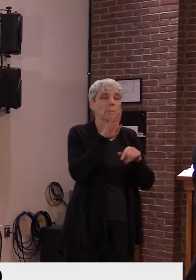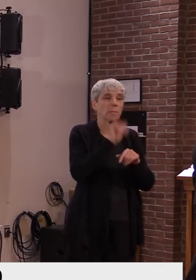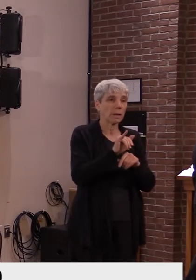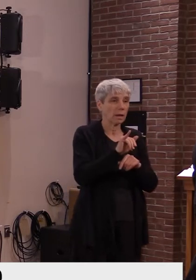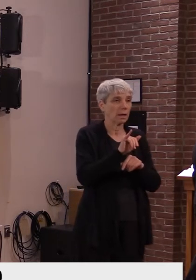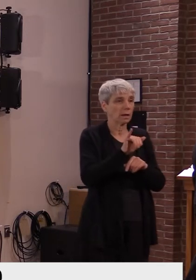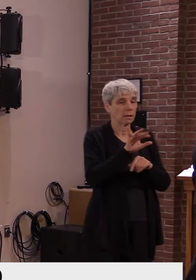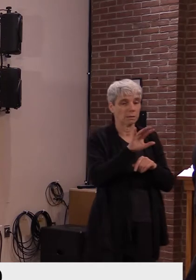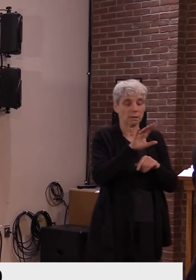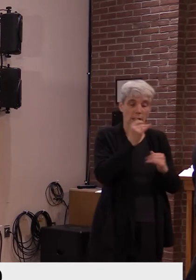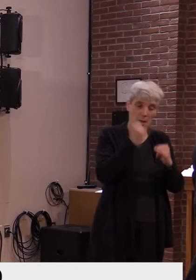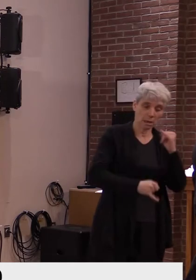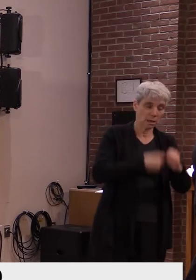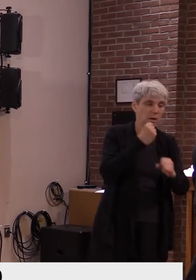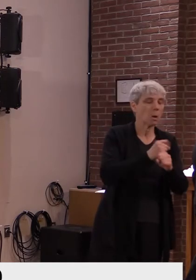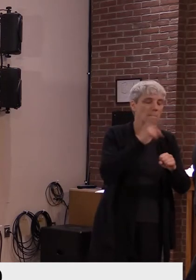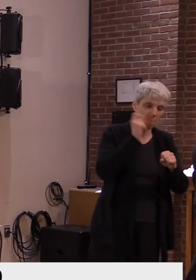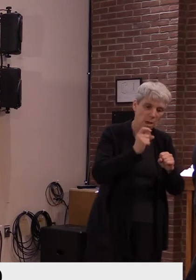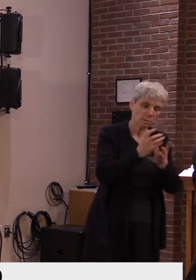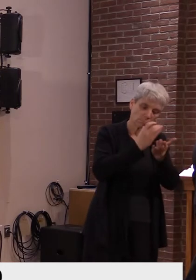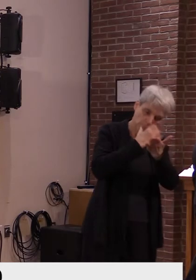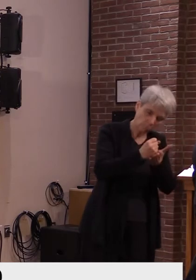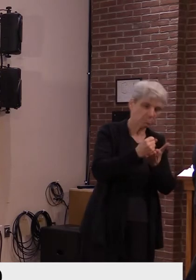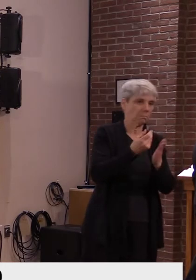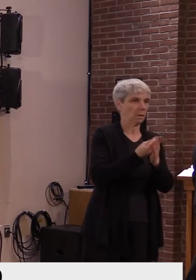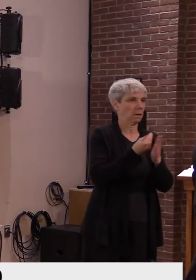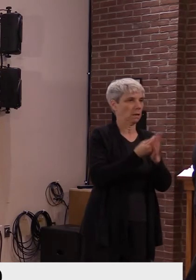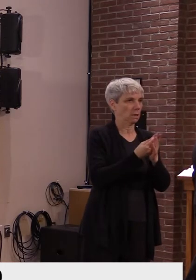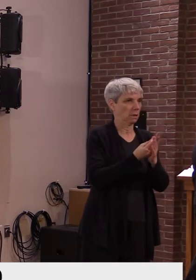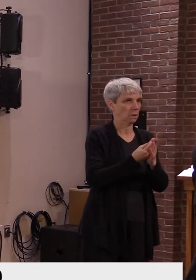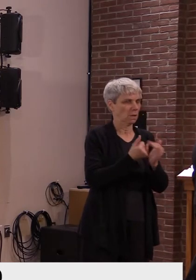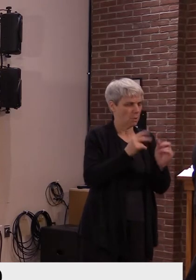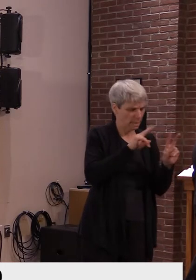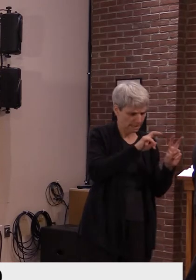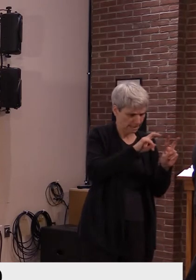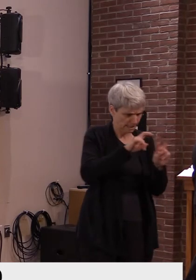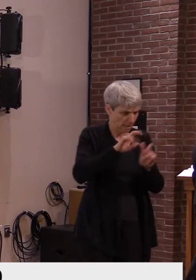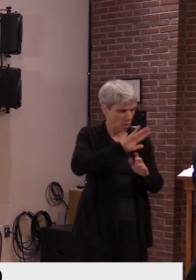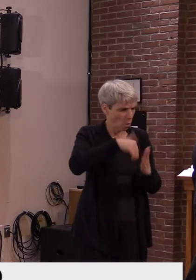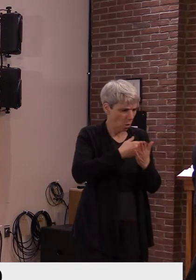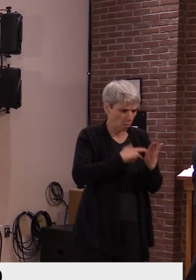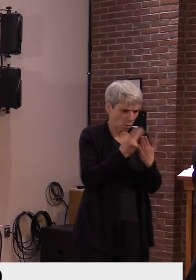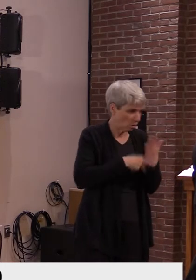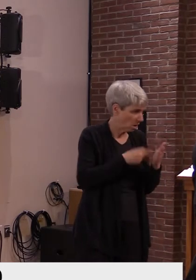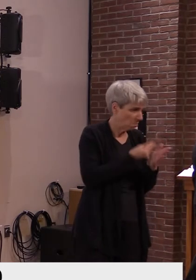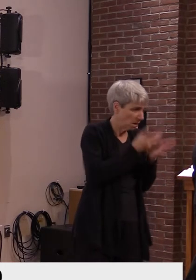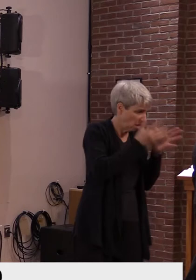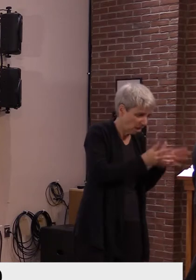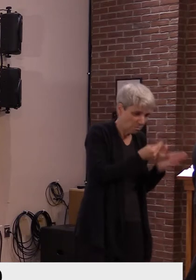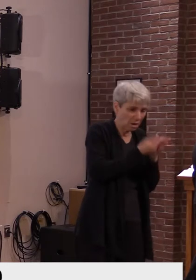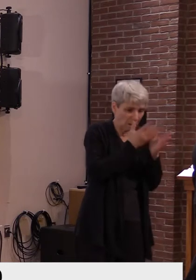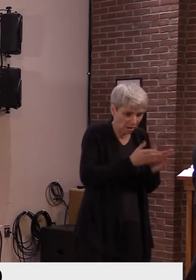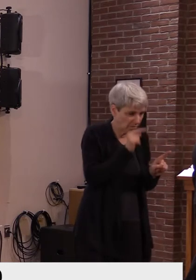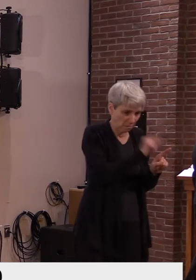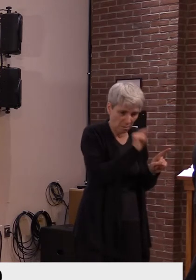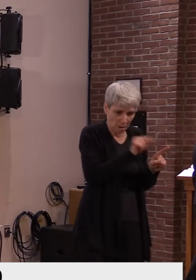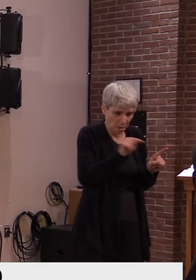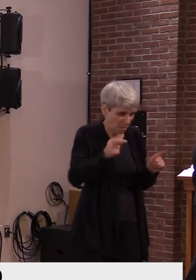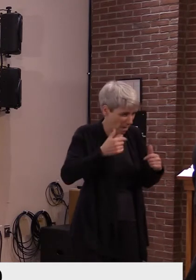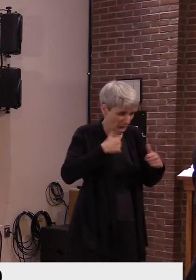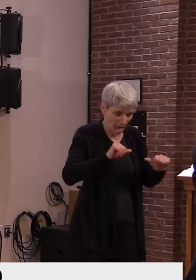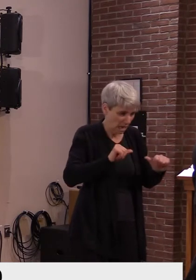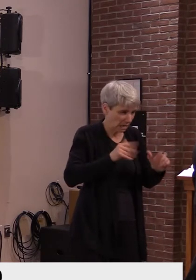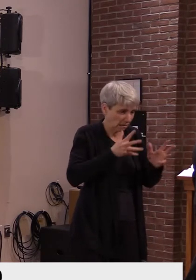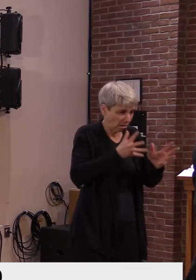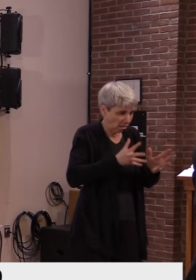we are going through all those programs at this point to see if there's any unspent money that isn't going to be spent before the end of